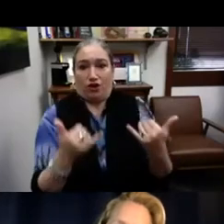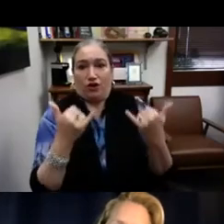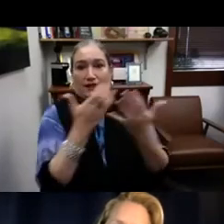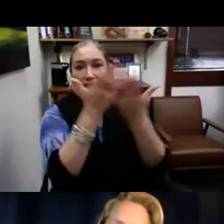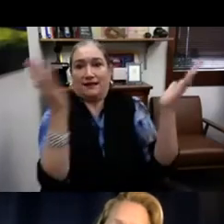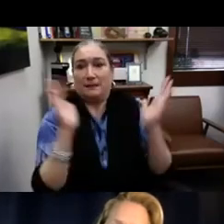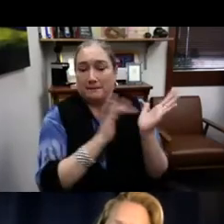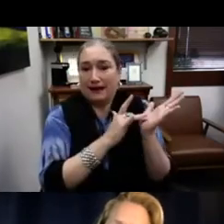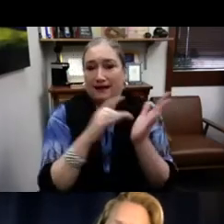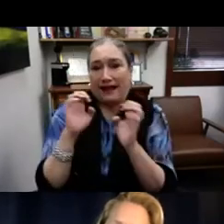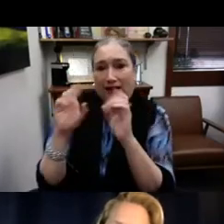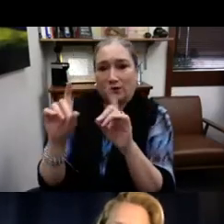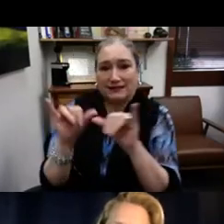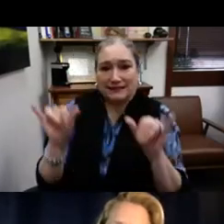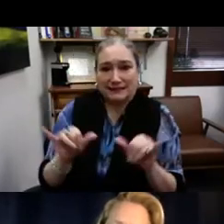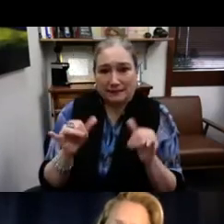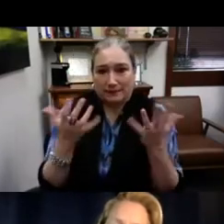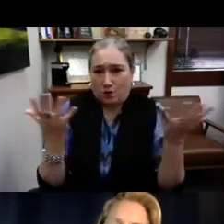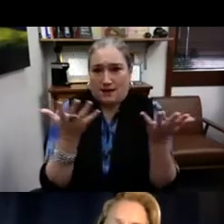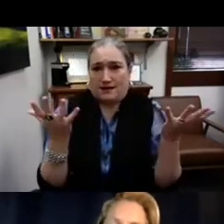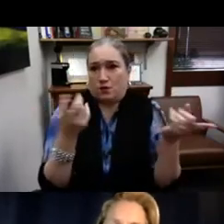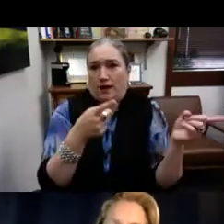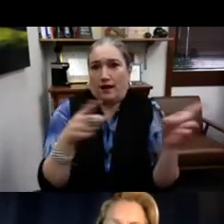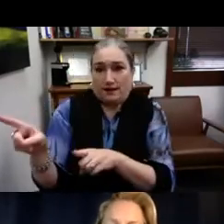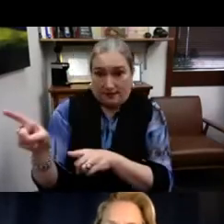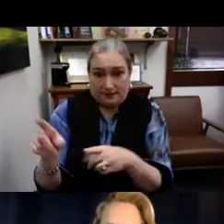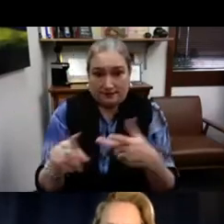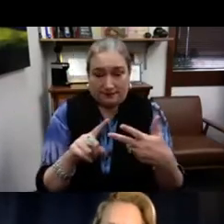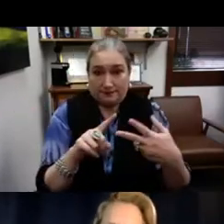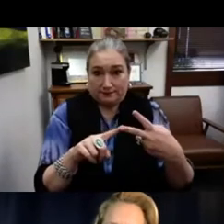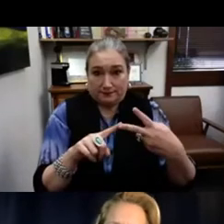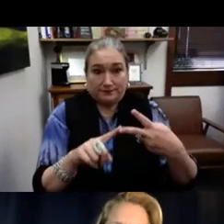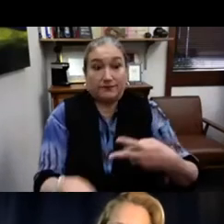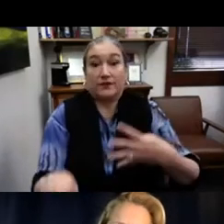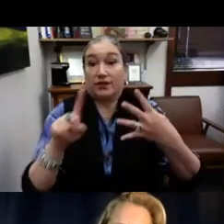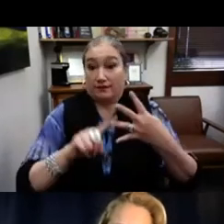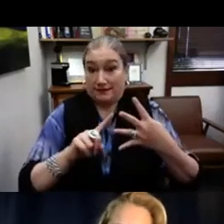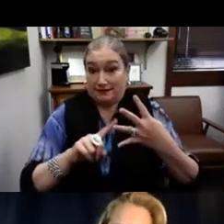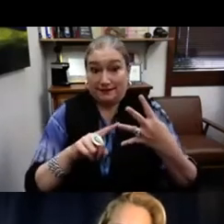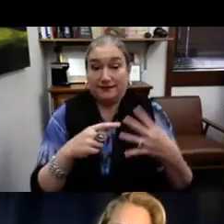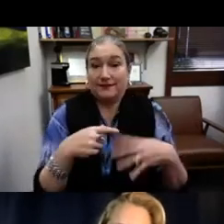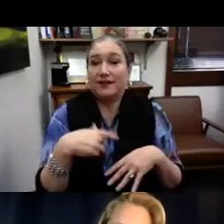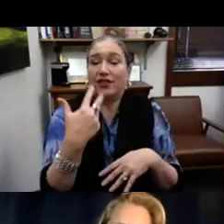opportunities, and threats. So that's looking at the current medical educational system.